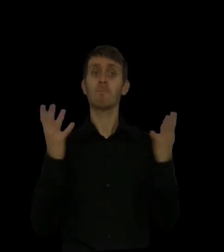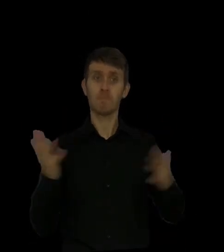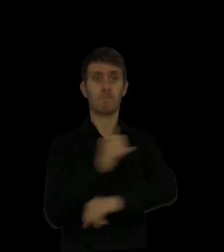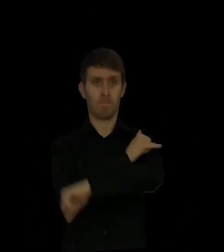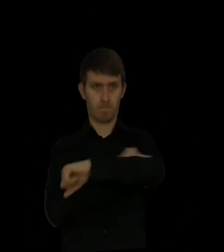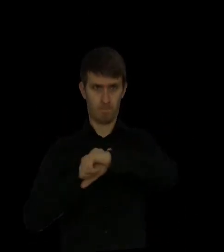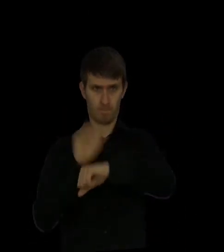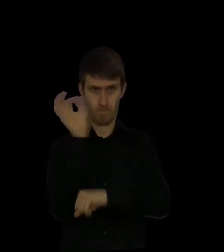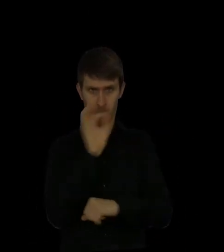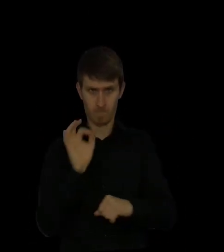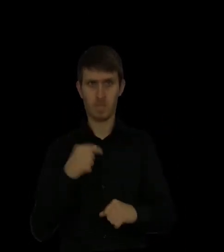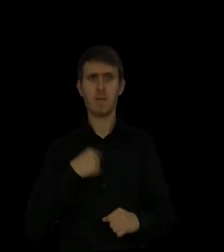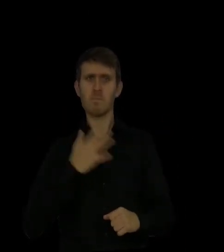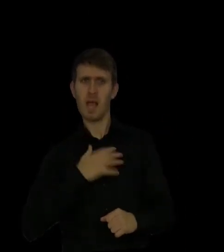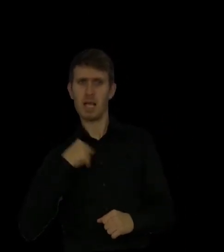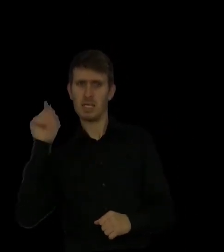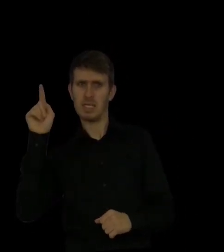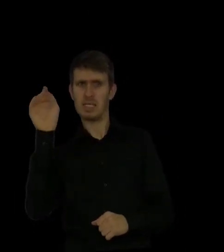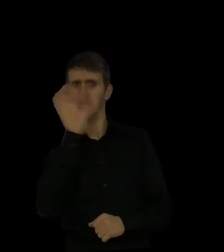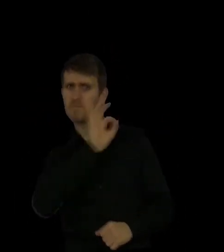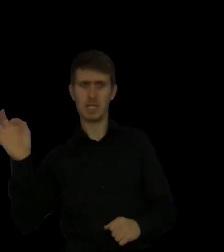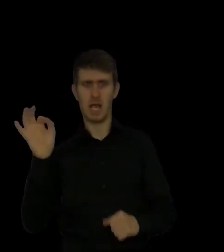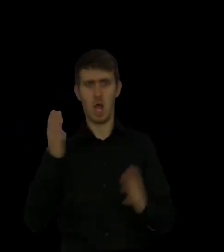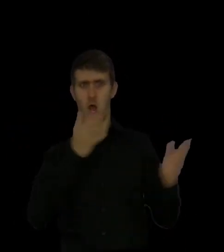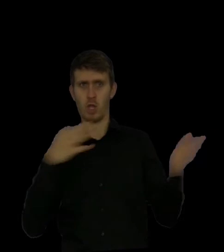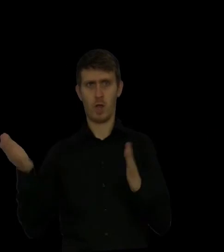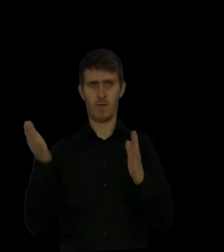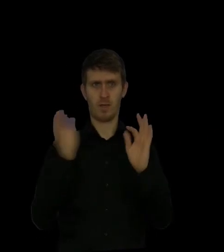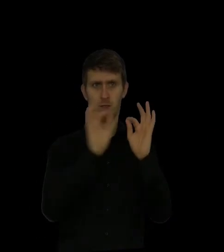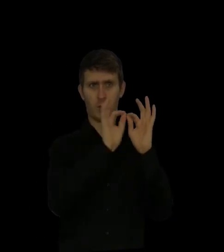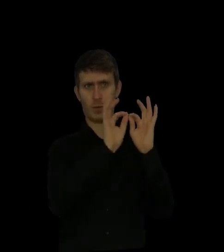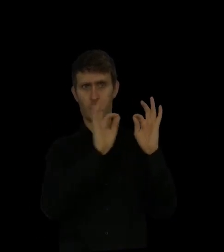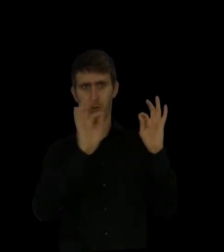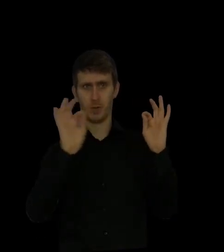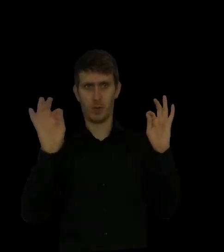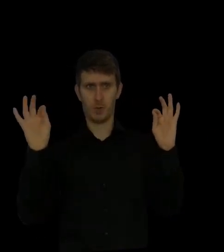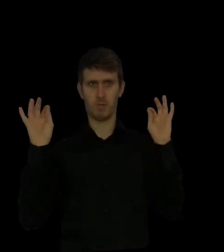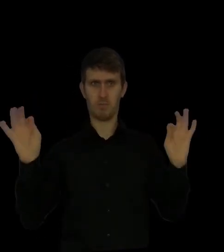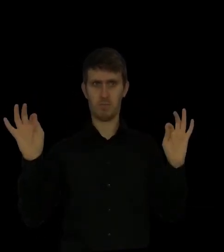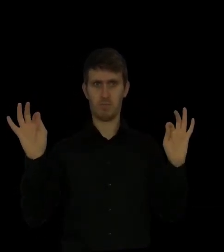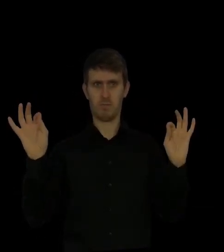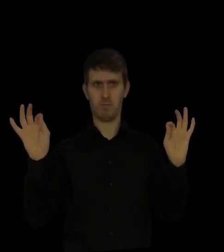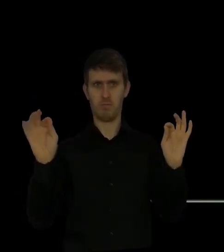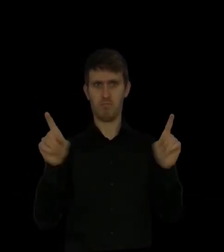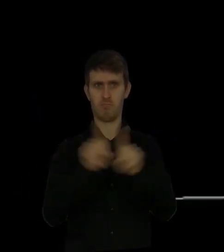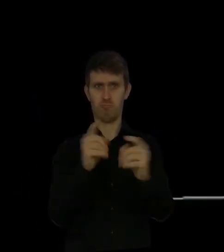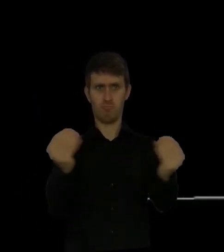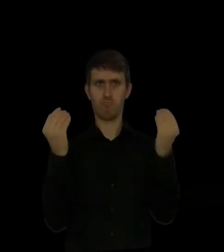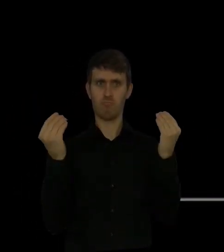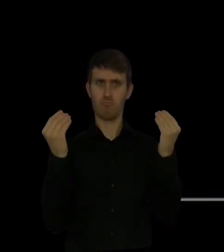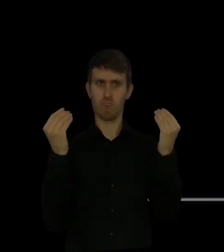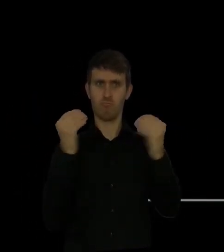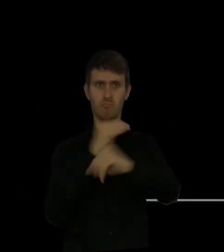I want to draw the number line again. Actually, I have a line tool, so I shouldn't give you all those ugly looking lines that I've been giving you. Look at that. Look at that. That's amazing.